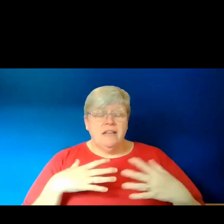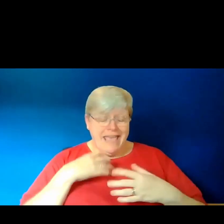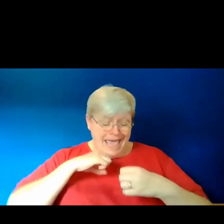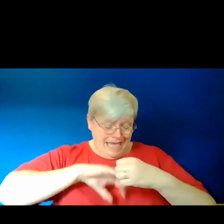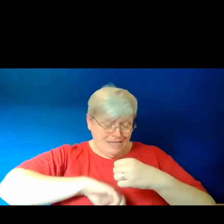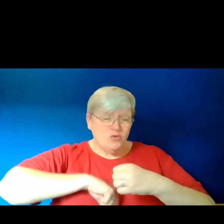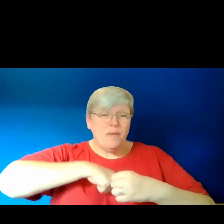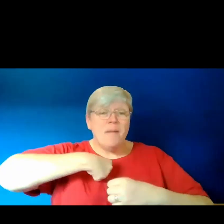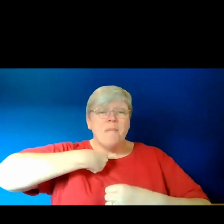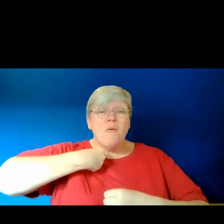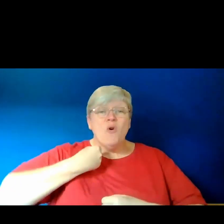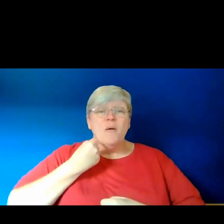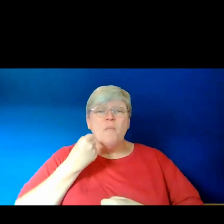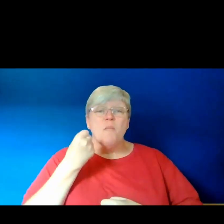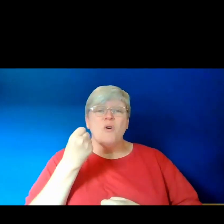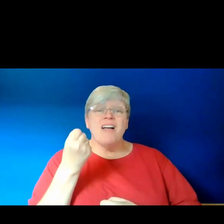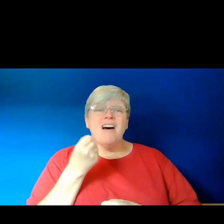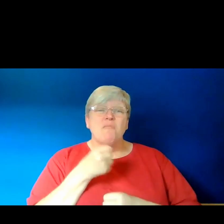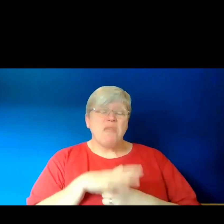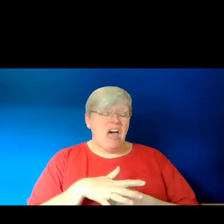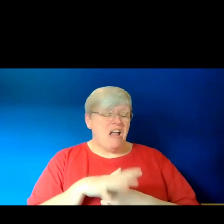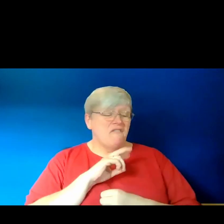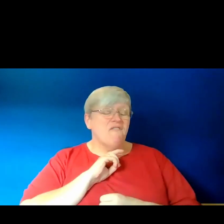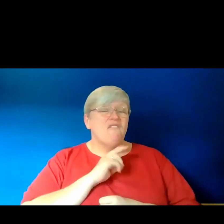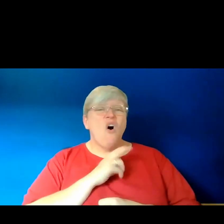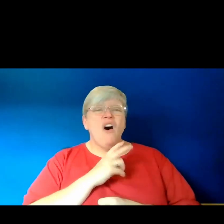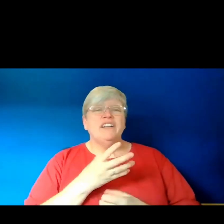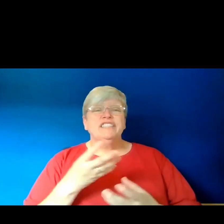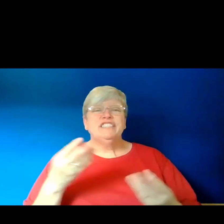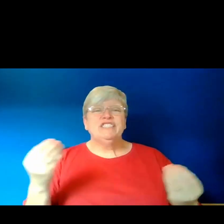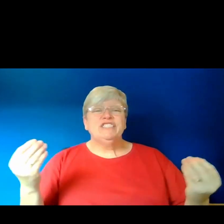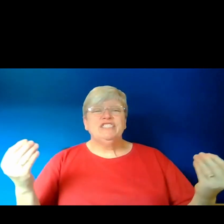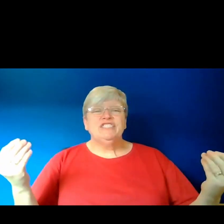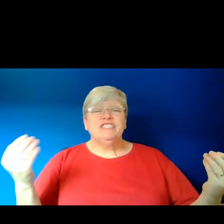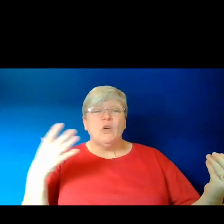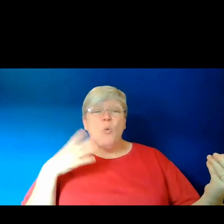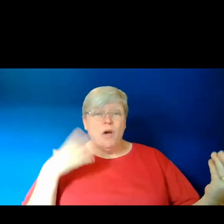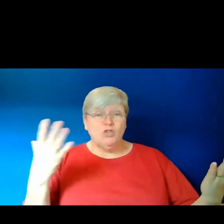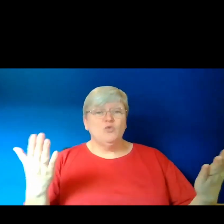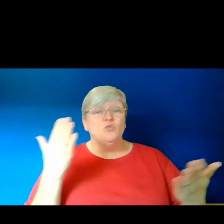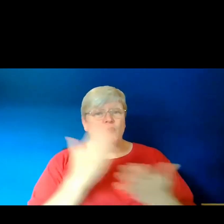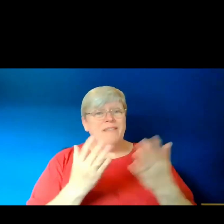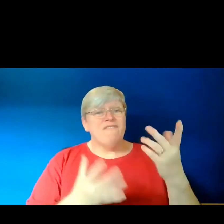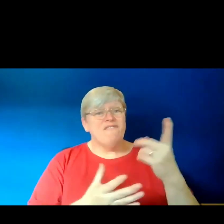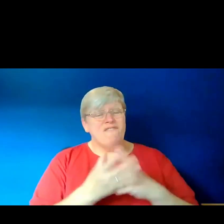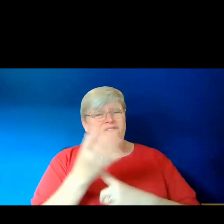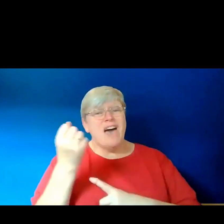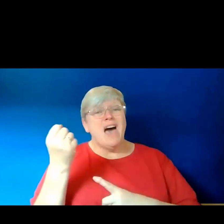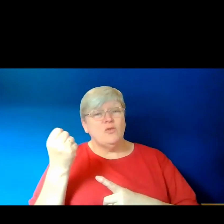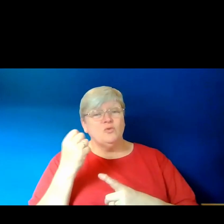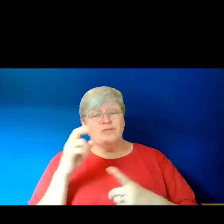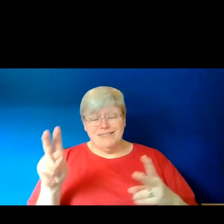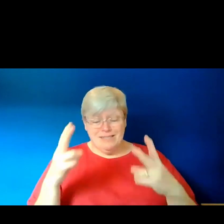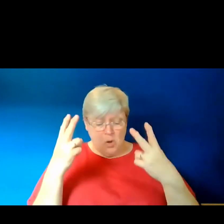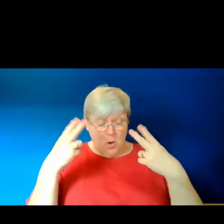body, and pull at their bloodless voices, as if they want to be found. As if they saw me